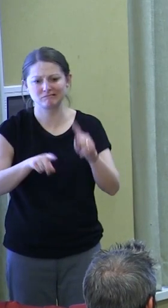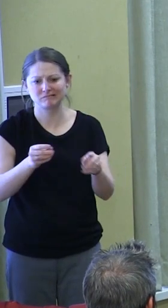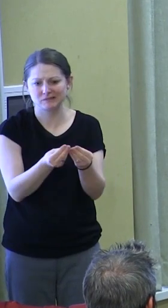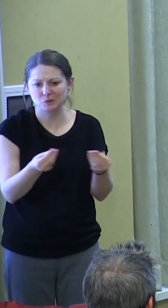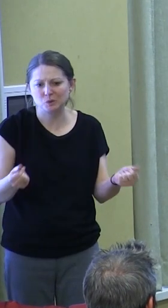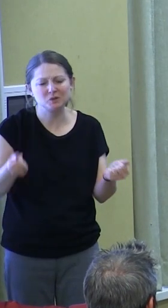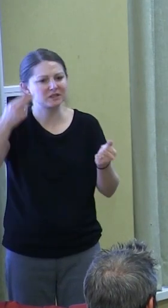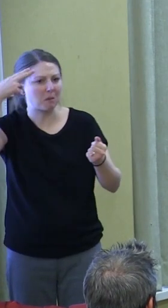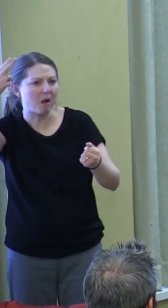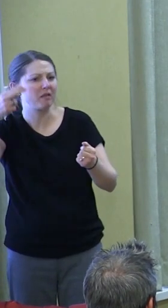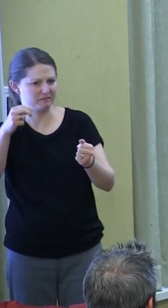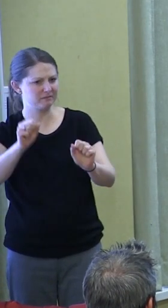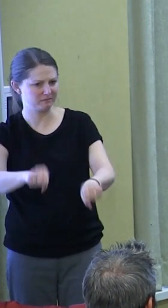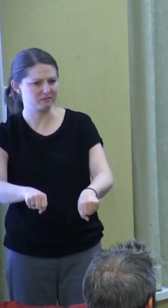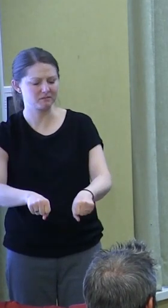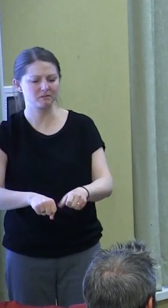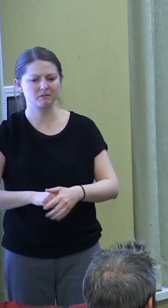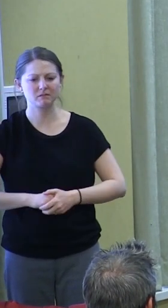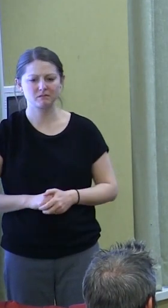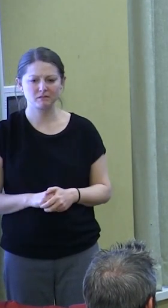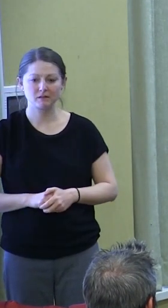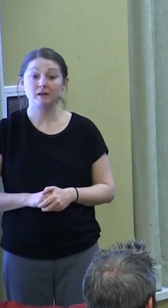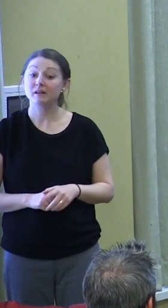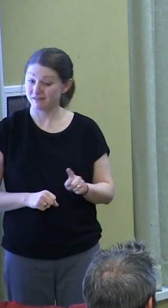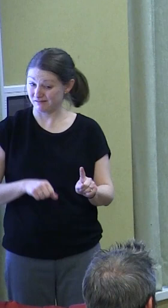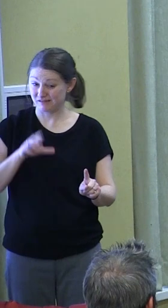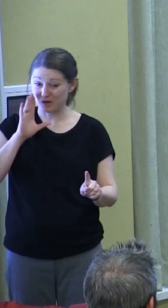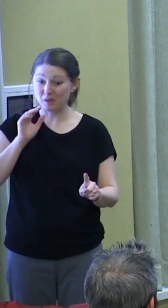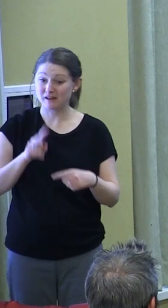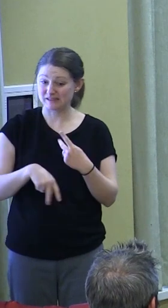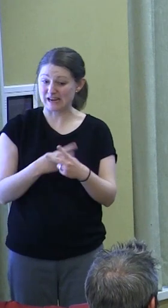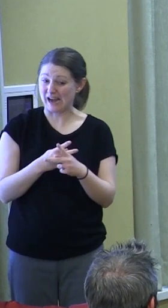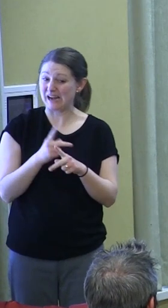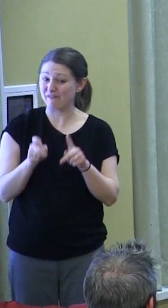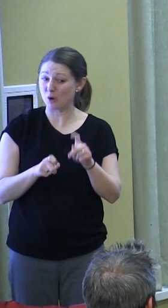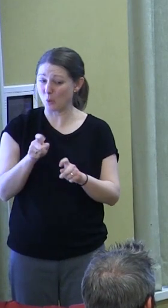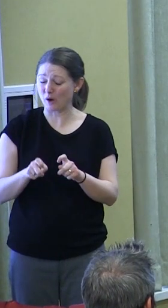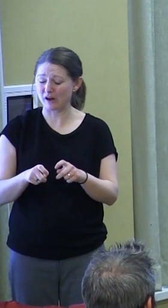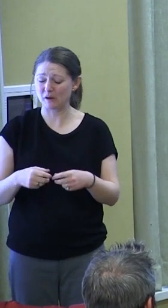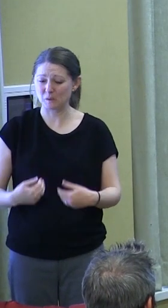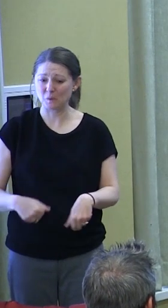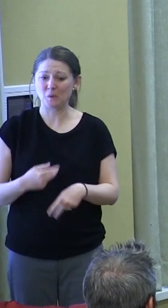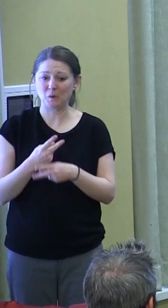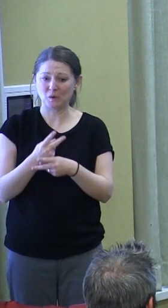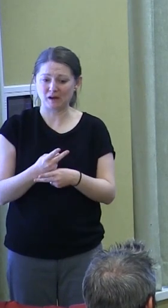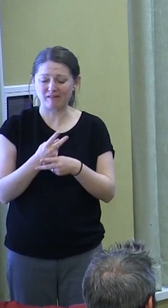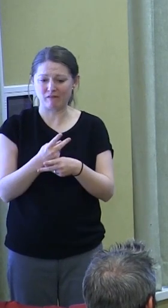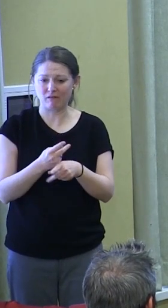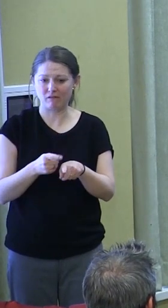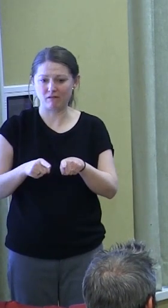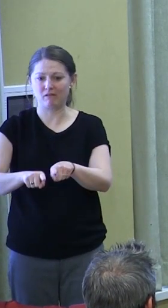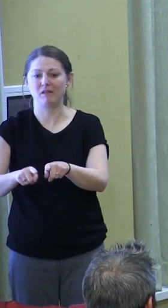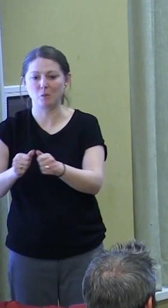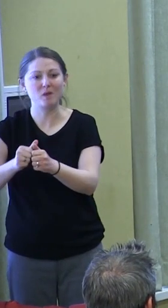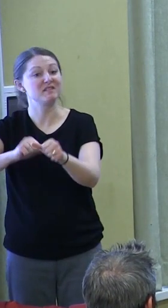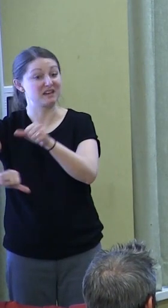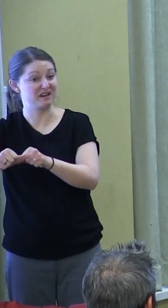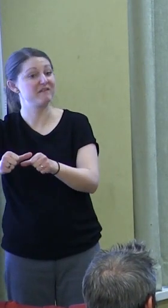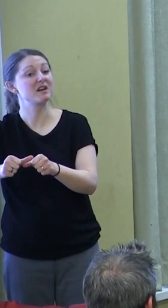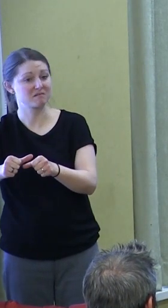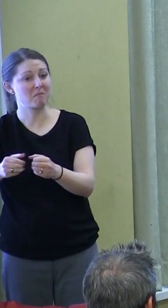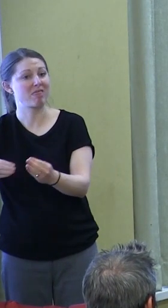hypotheses. Yes, this is a form of inquiry that's carefully and closely aligned with the scientific method.